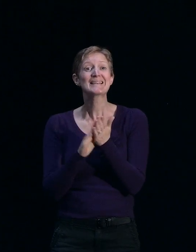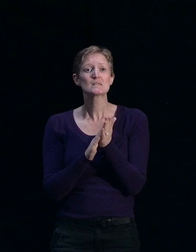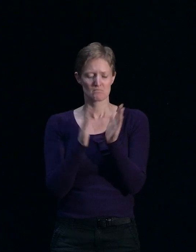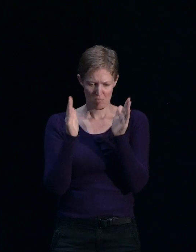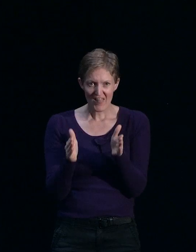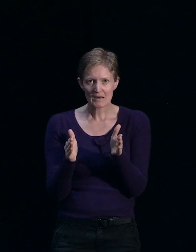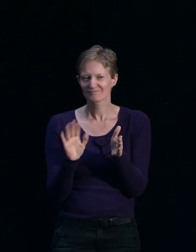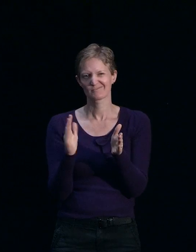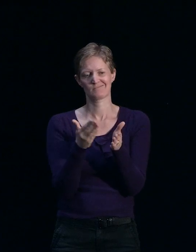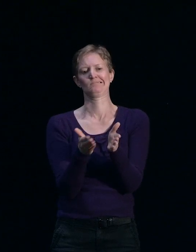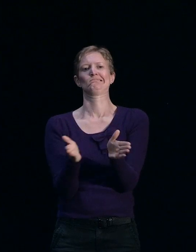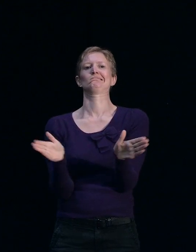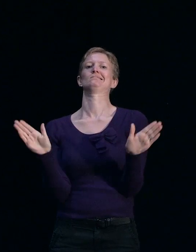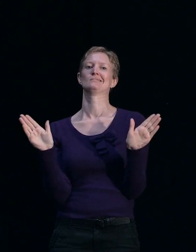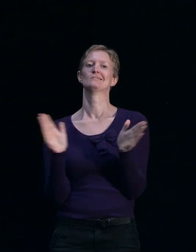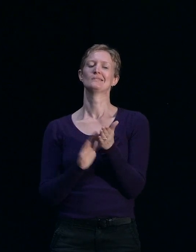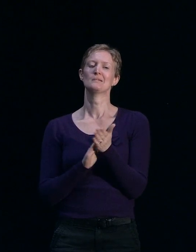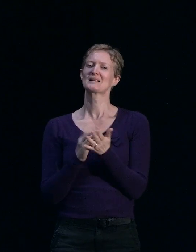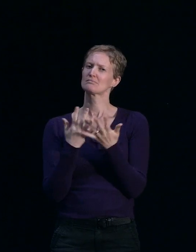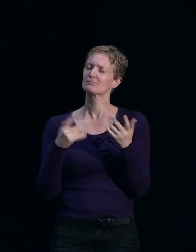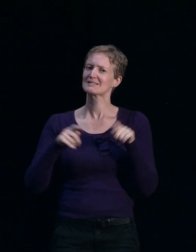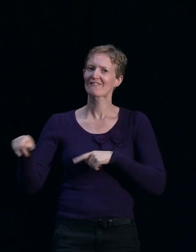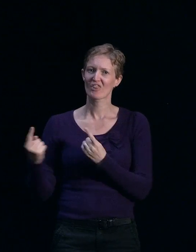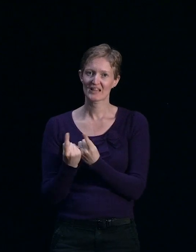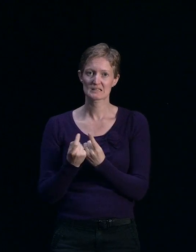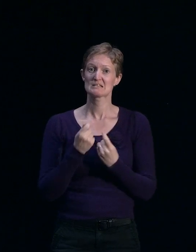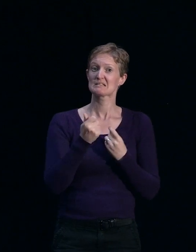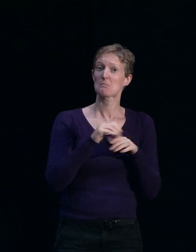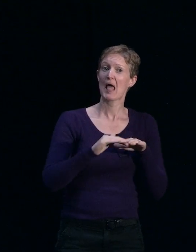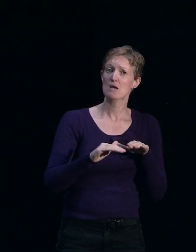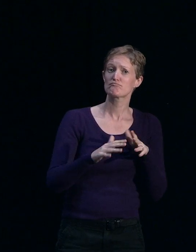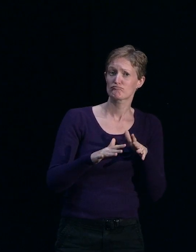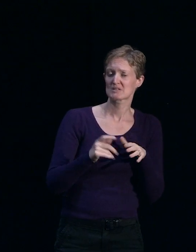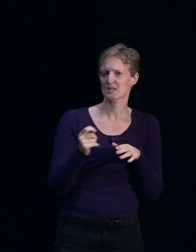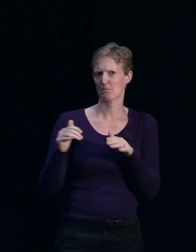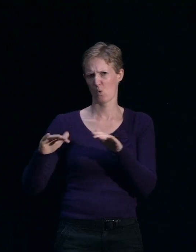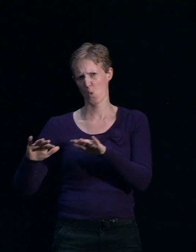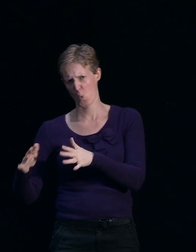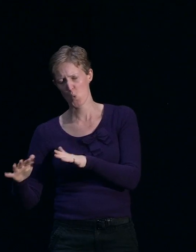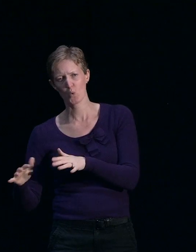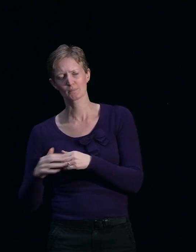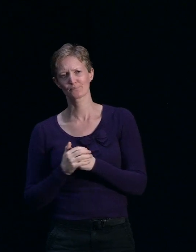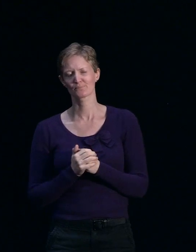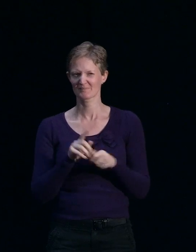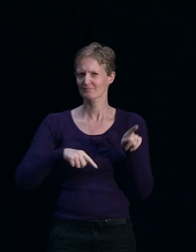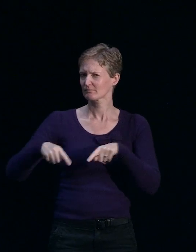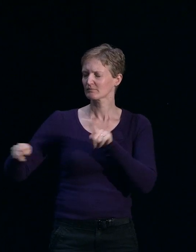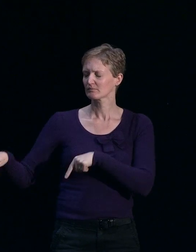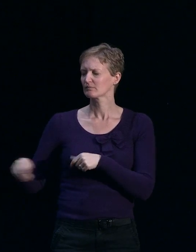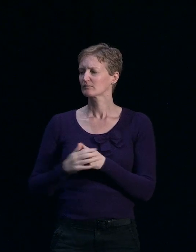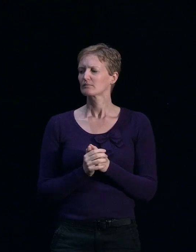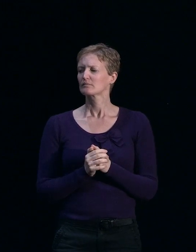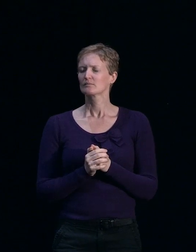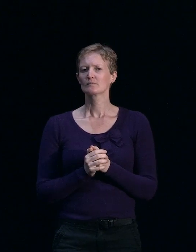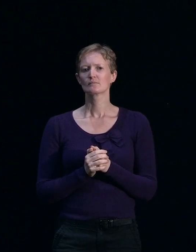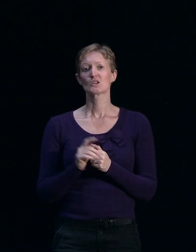be various qualities of land within that TC3 category. The first thing with TC3 is that